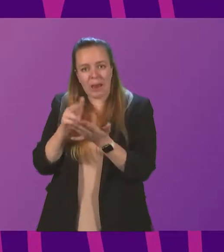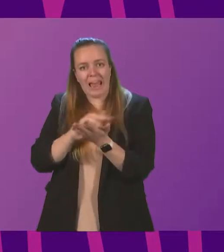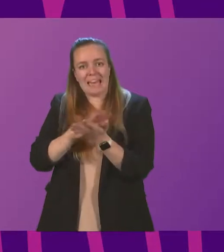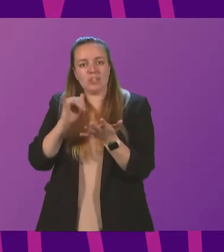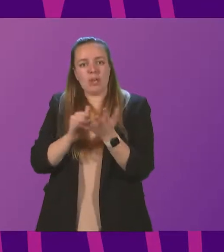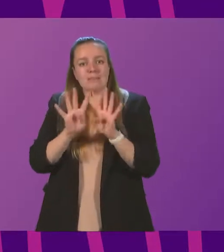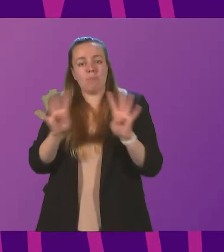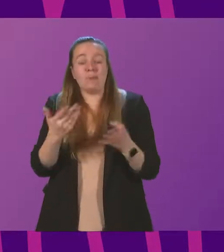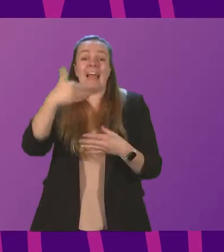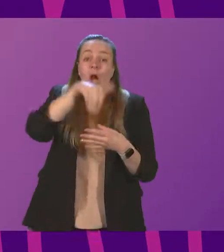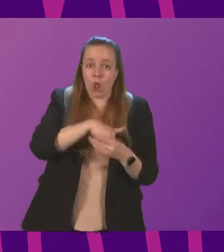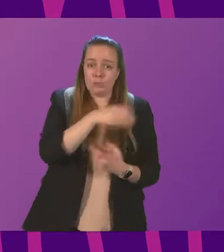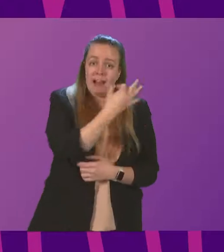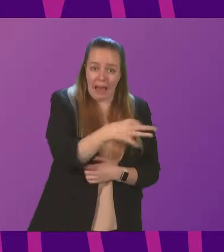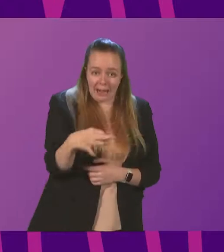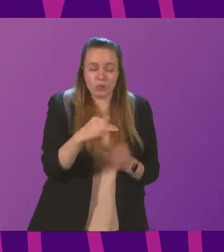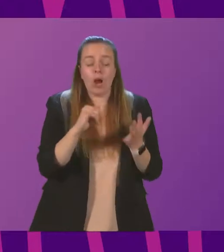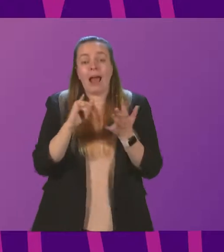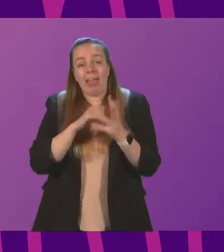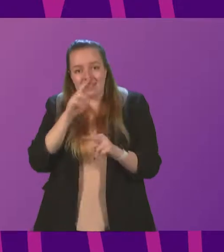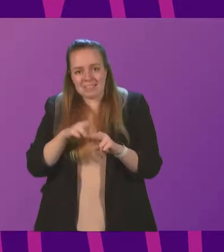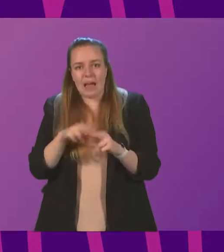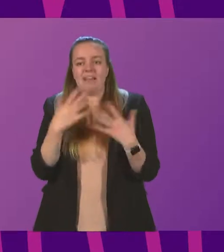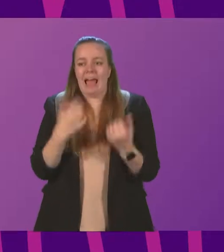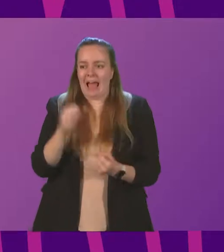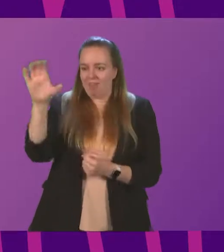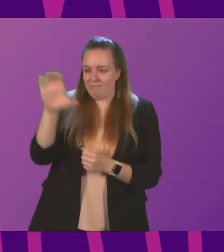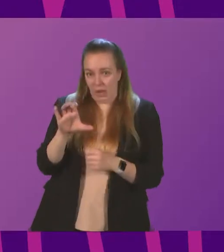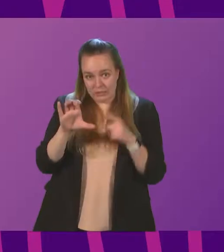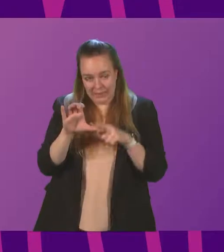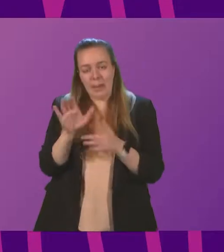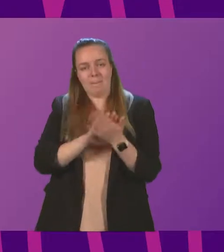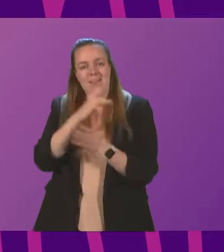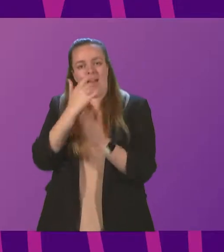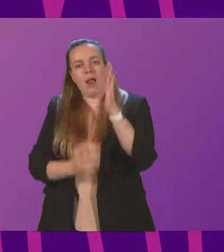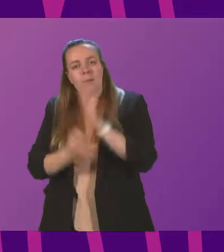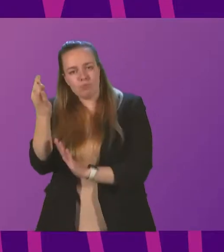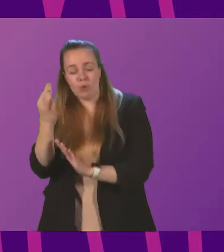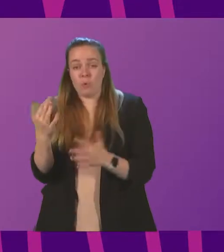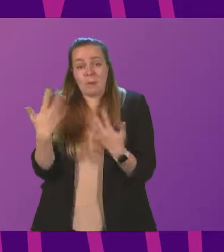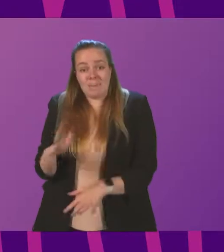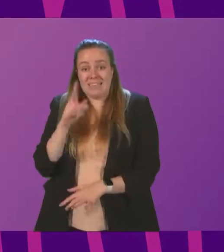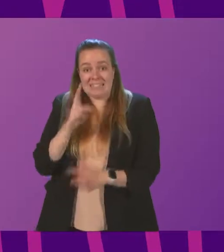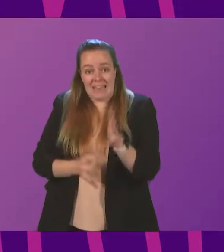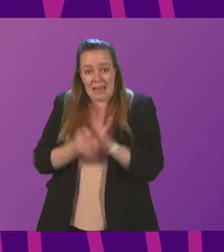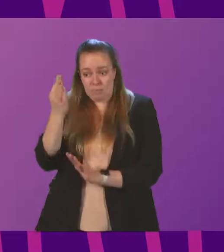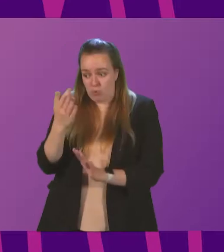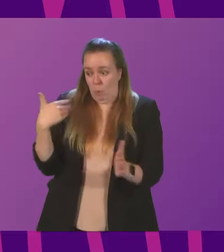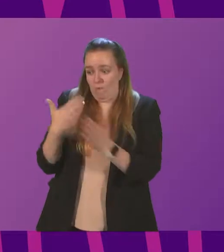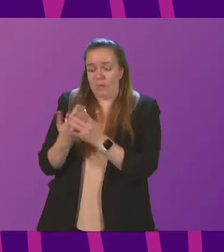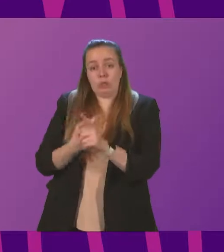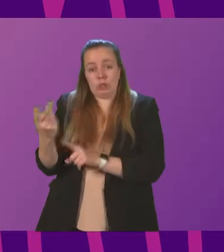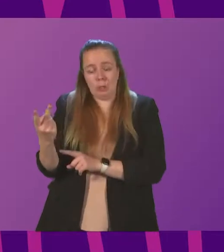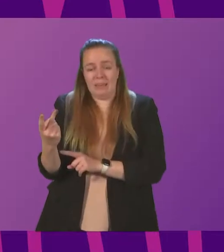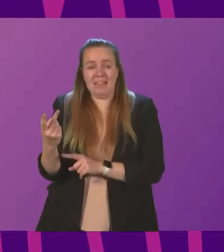including NHS Lanarkshire, and our staff, get the funding necessary to make the improvements. And we have seen improvements over the last two